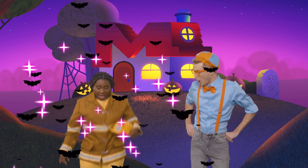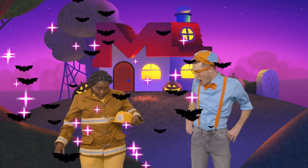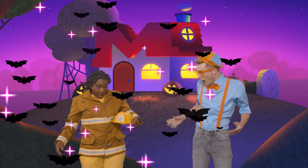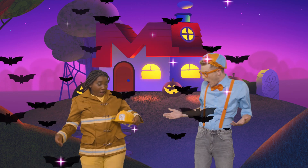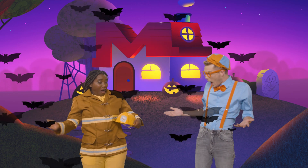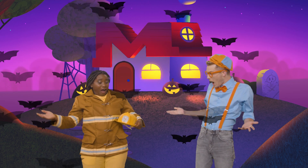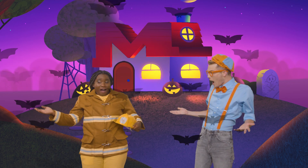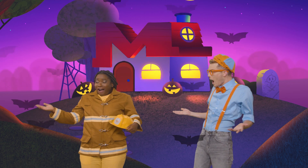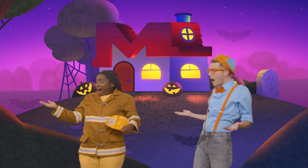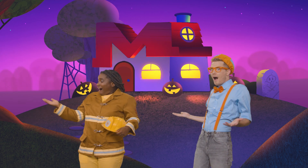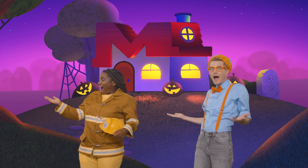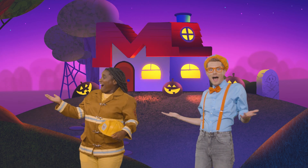Whoa! Whoa!